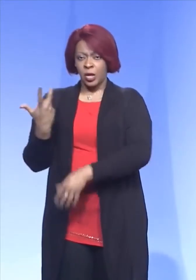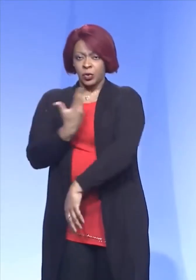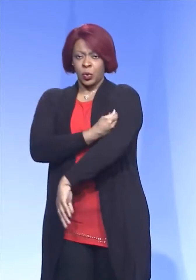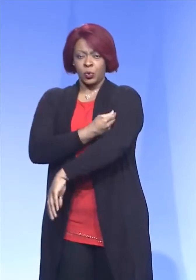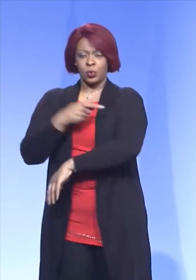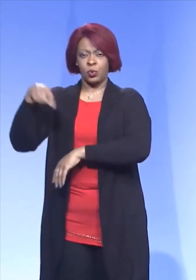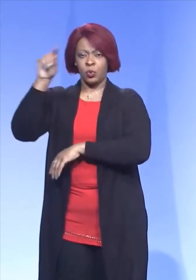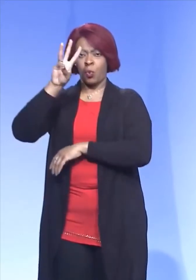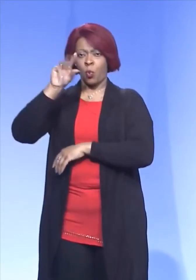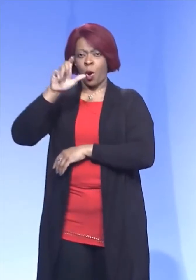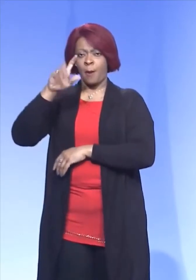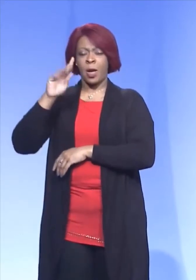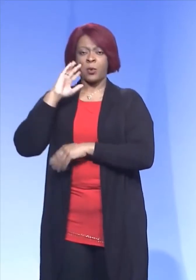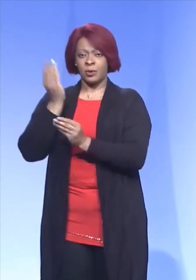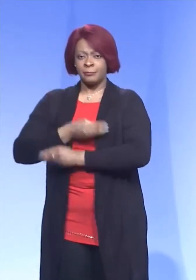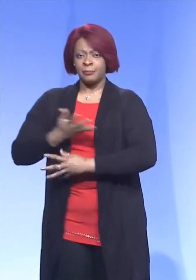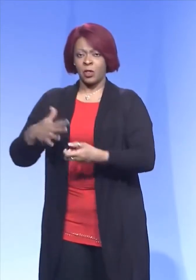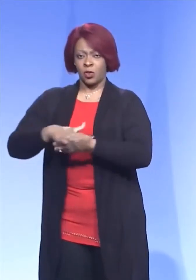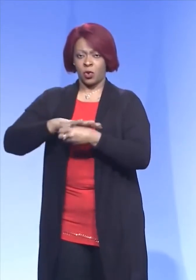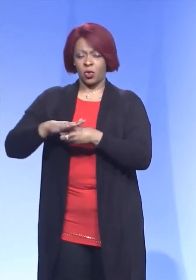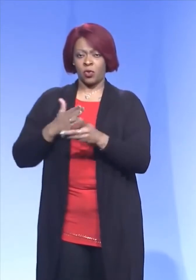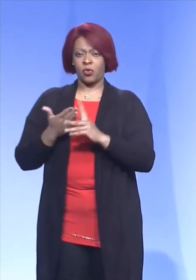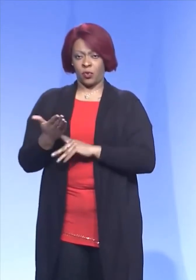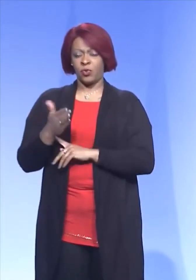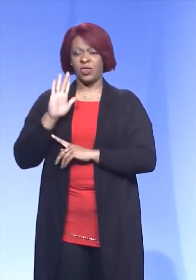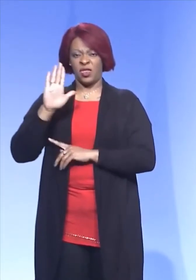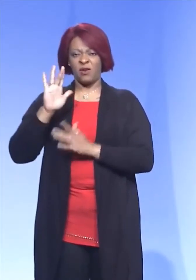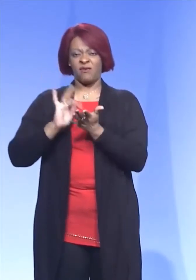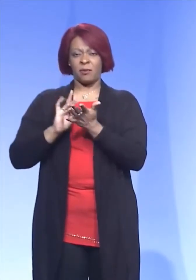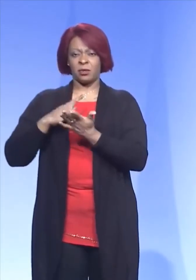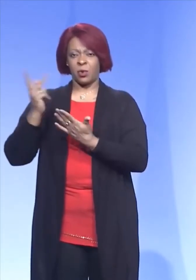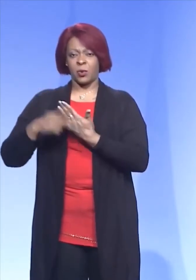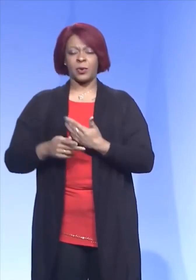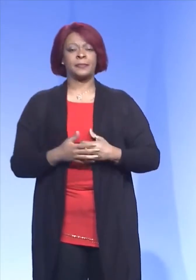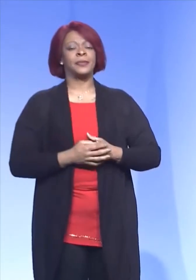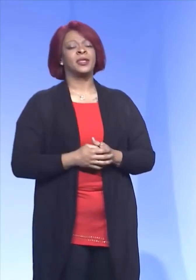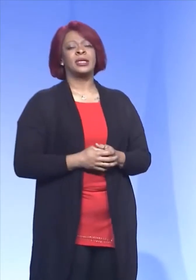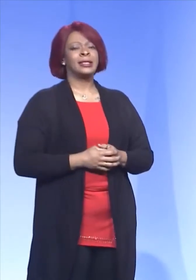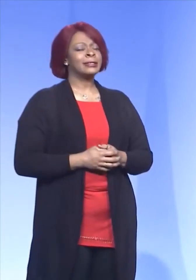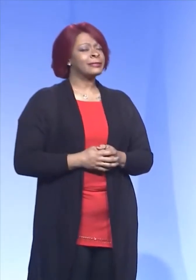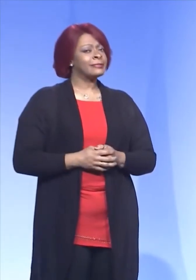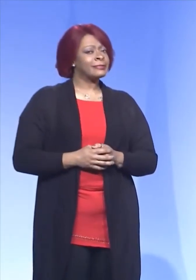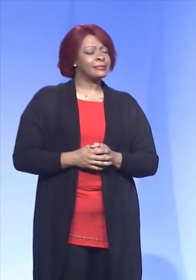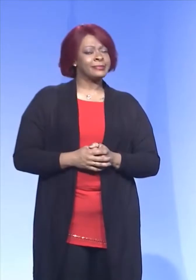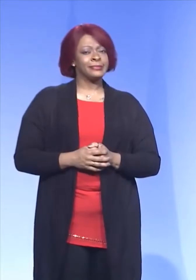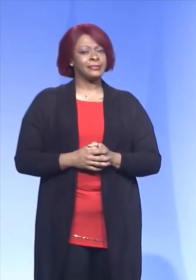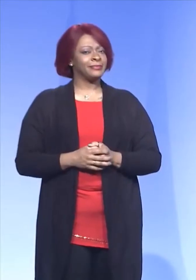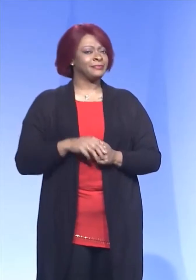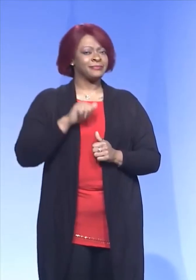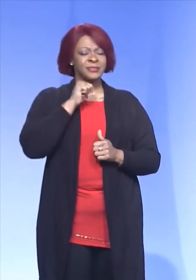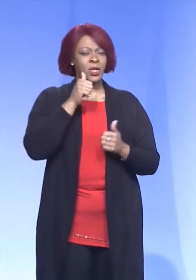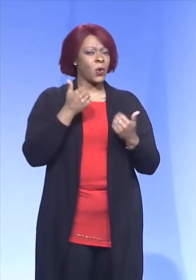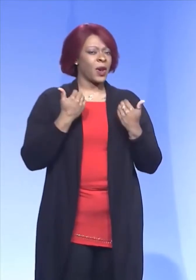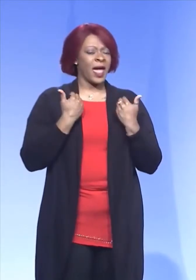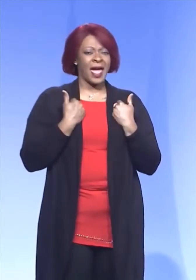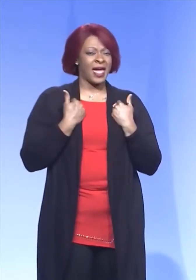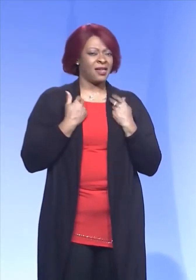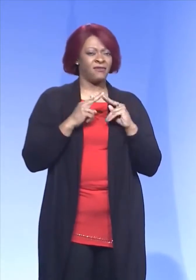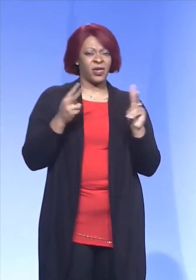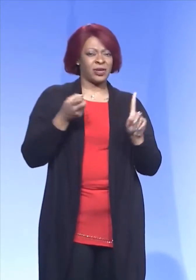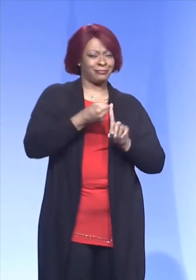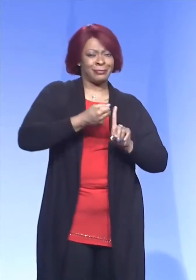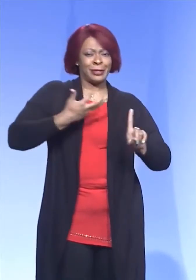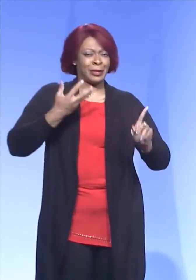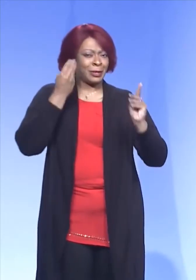will be provided here locally through the Walmart pharmacy program? I don't have very detailed